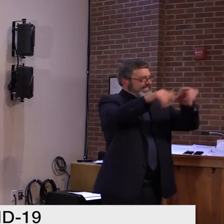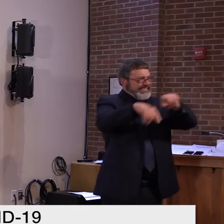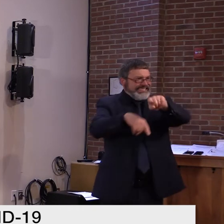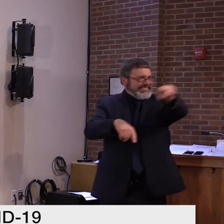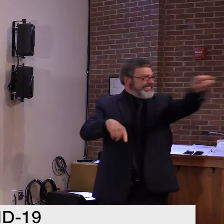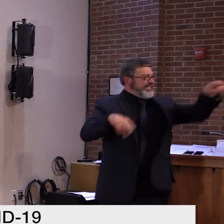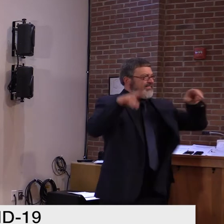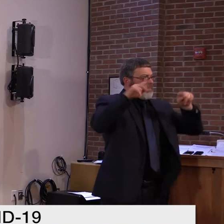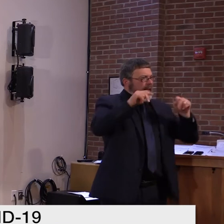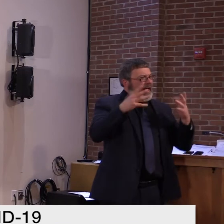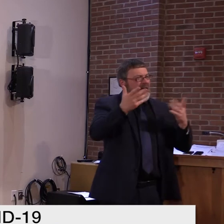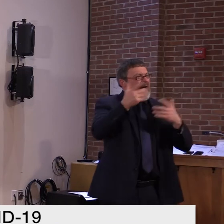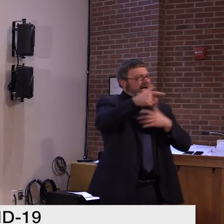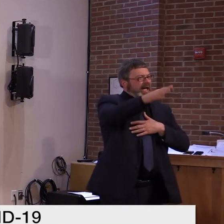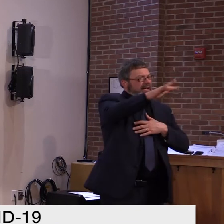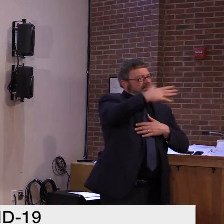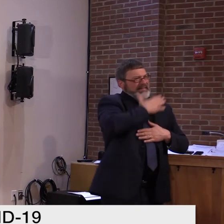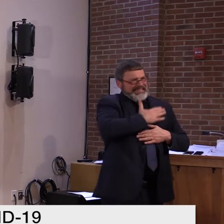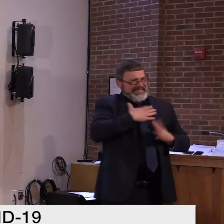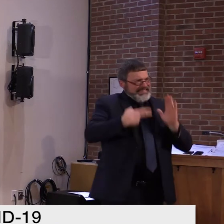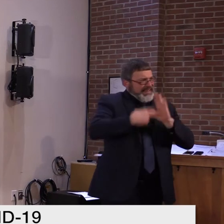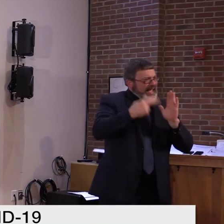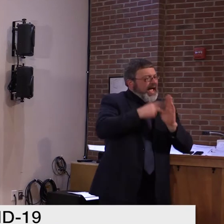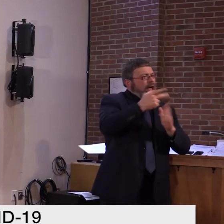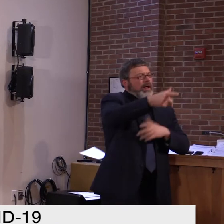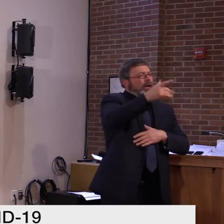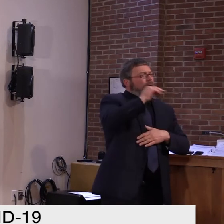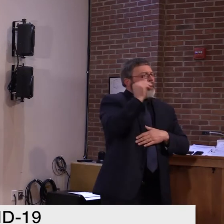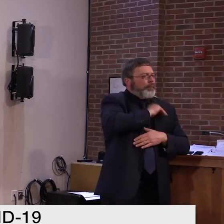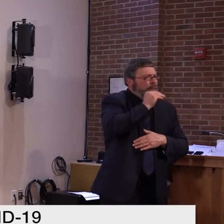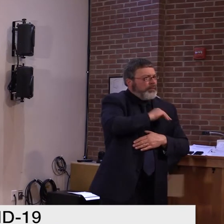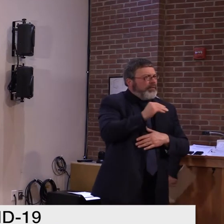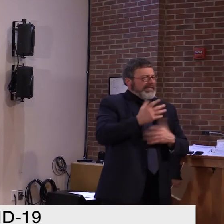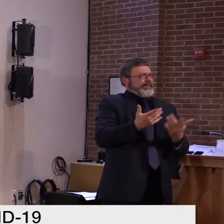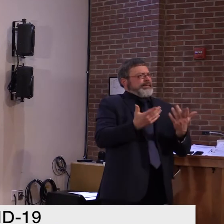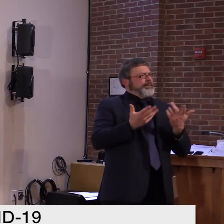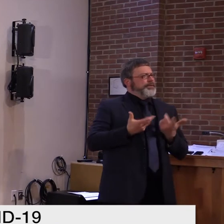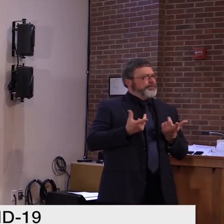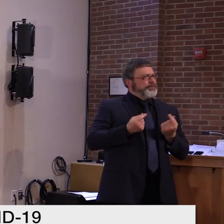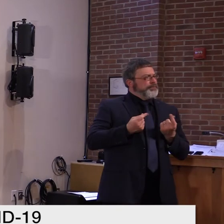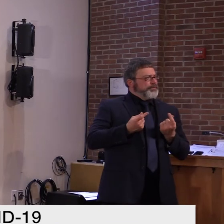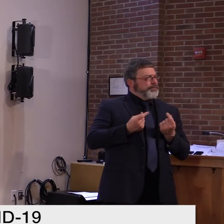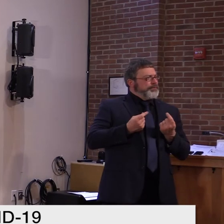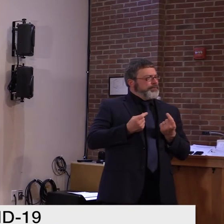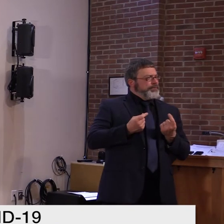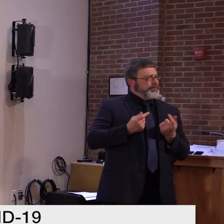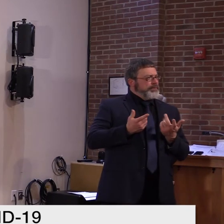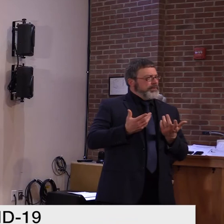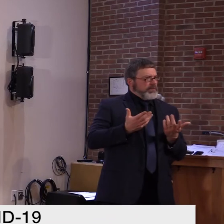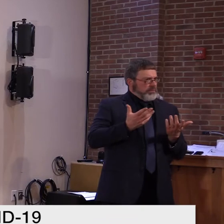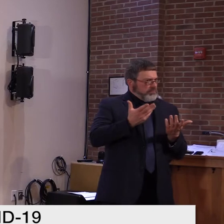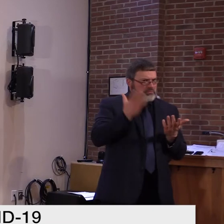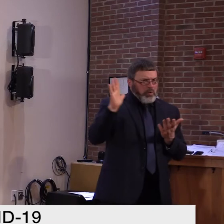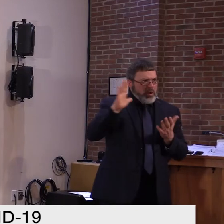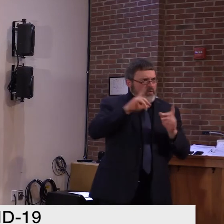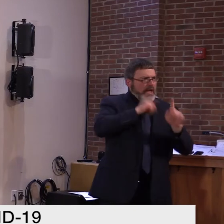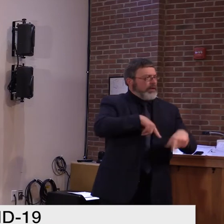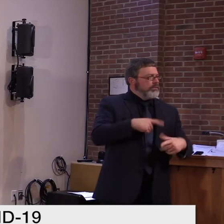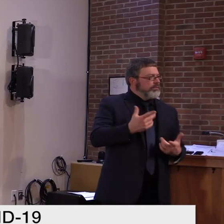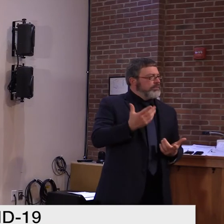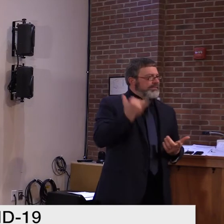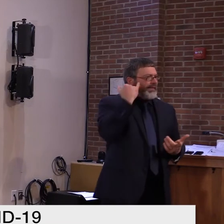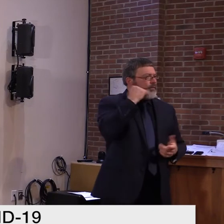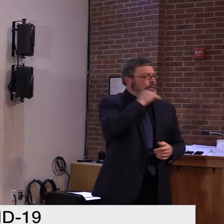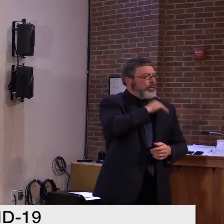You know, again, from my standpoint, and, um, I don't have any direct knowledge other than